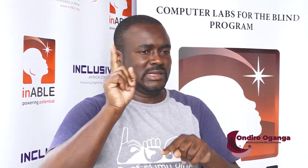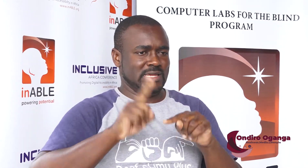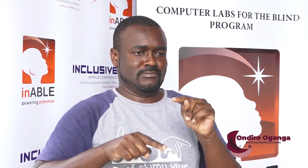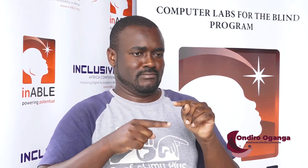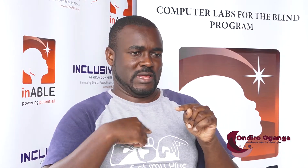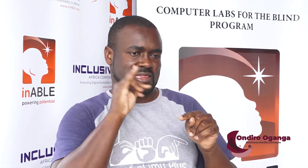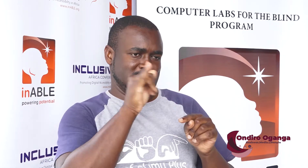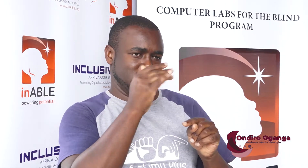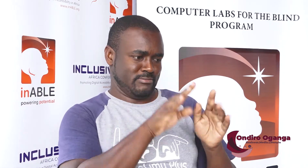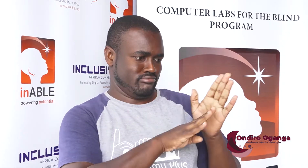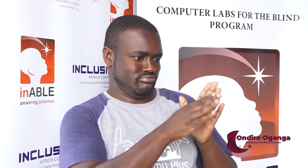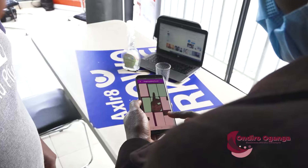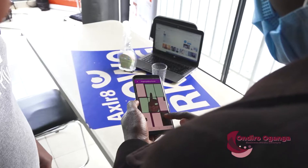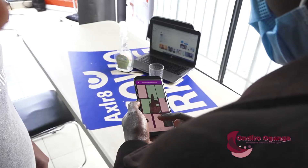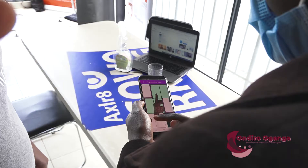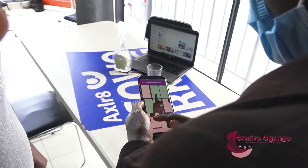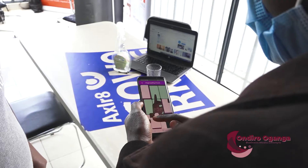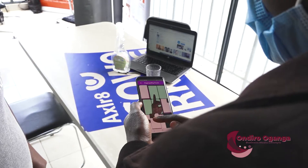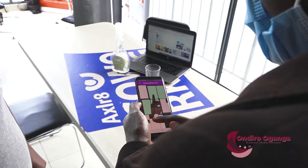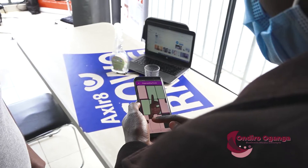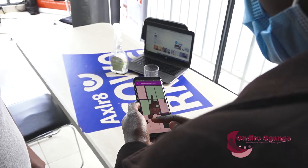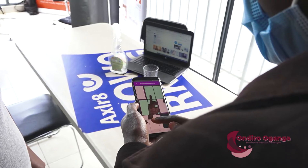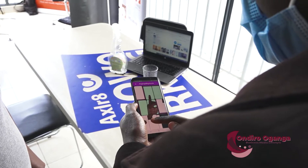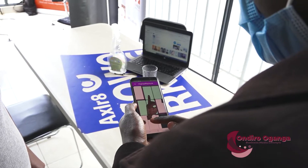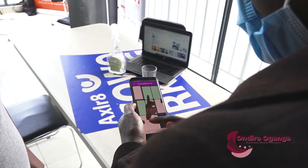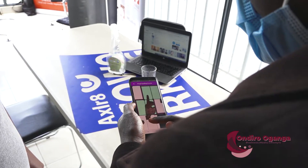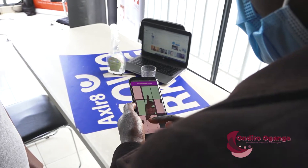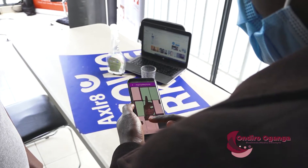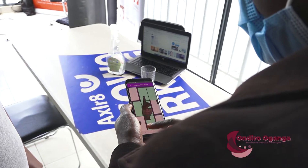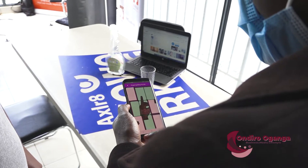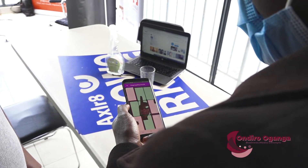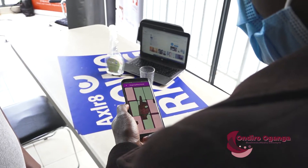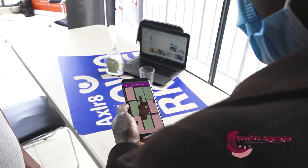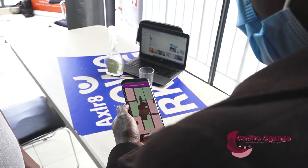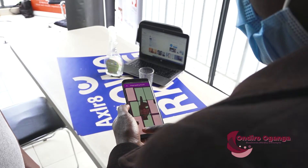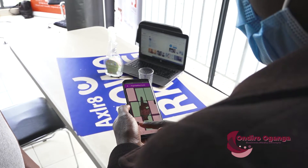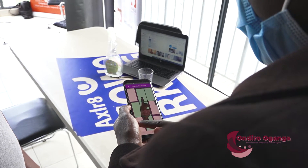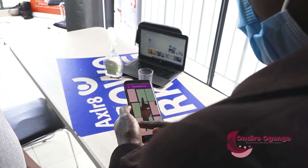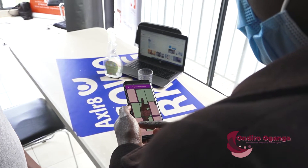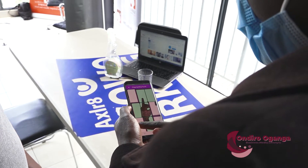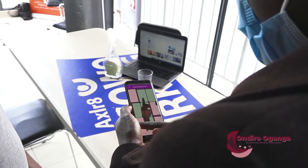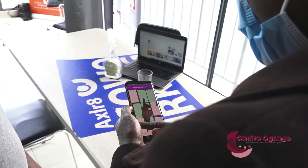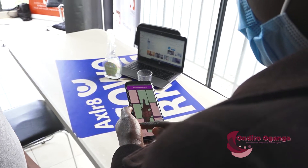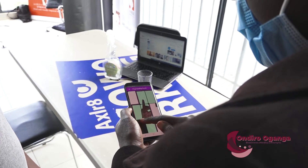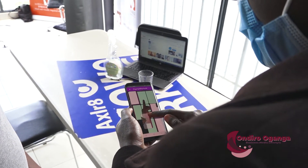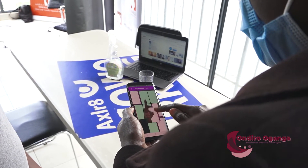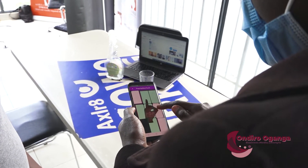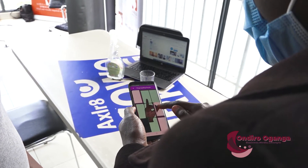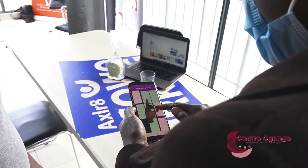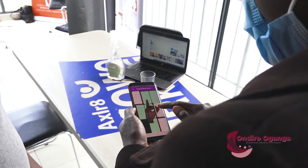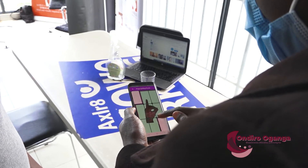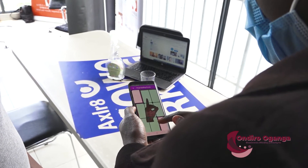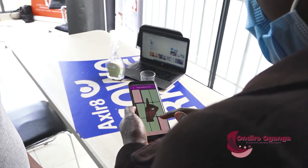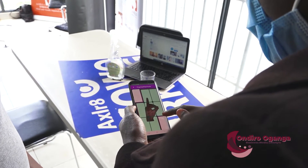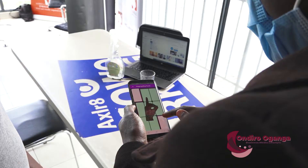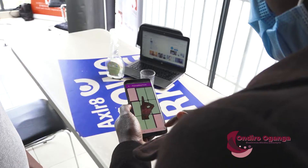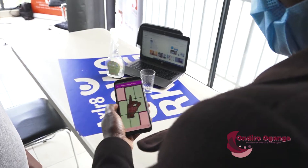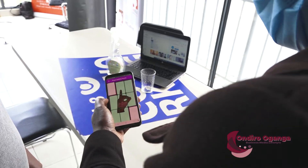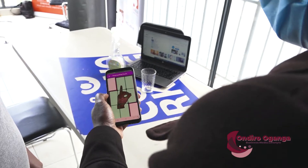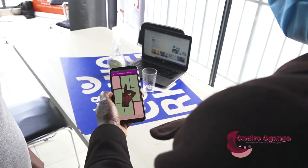considers privacy in terms of the users. Because the app that was doing before for the adults